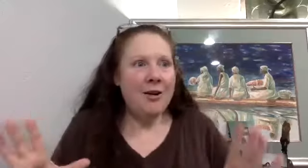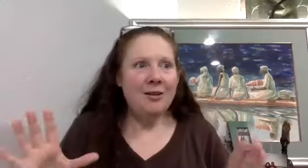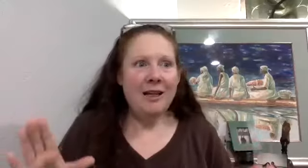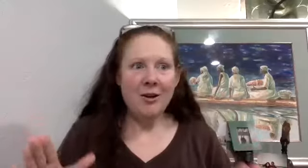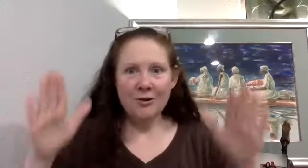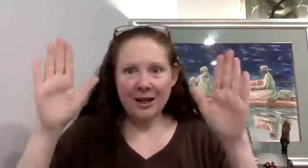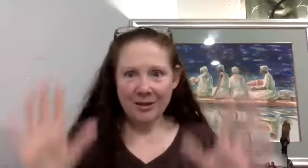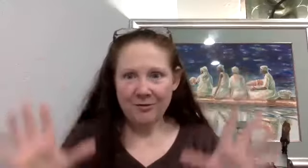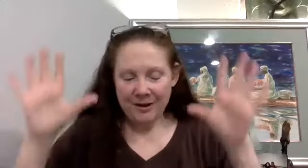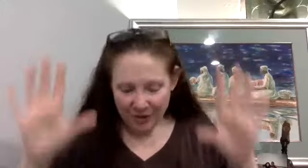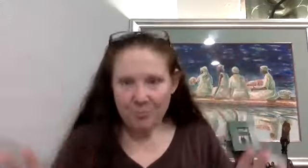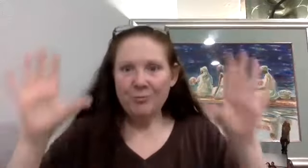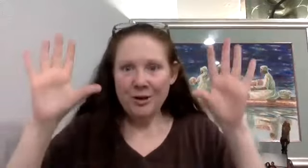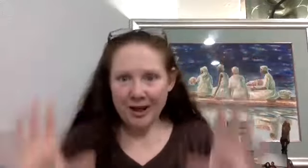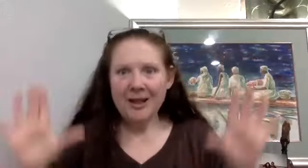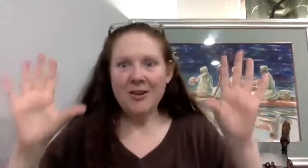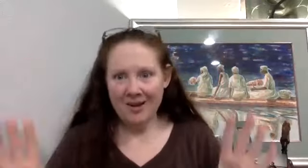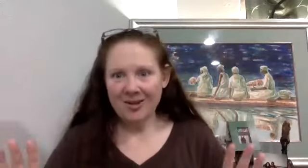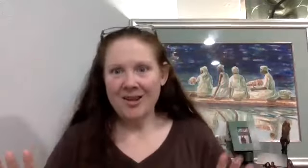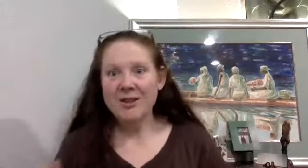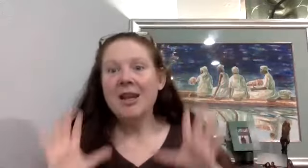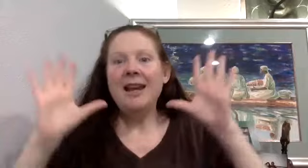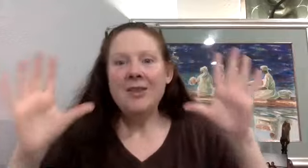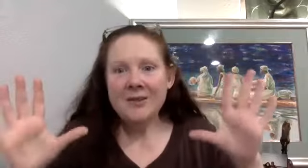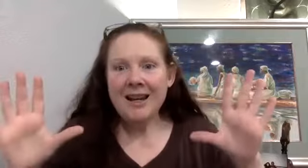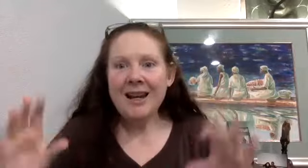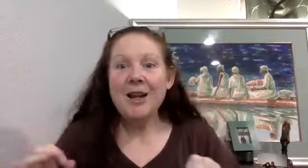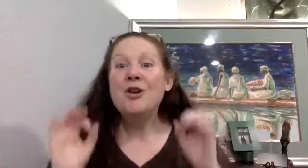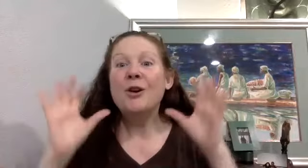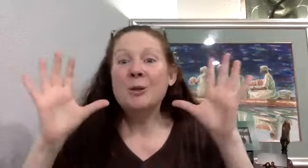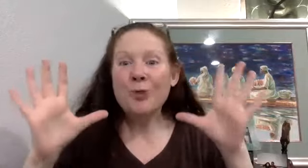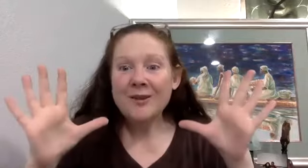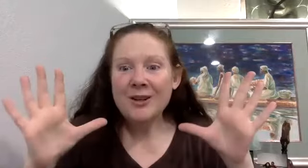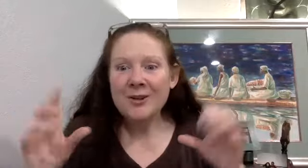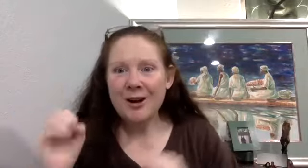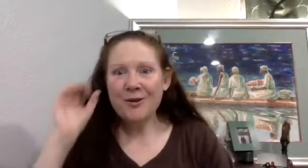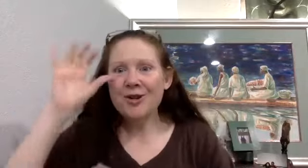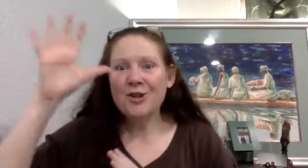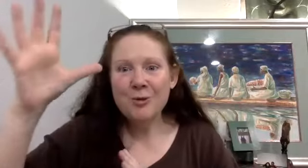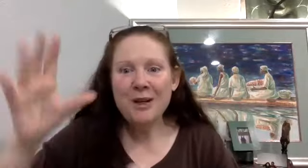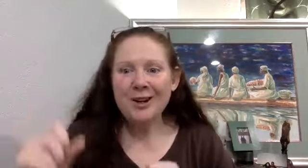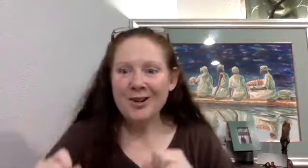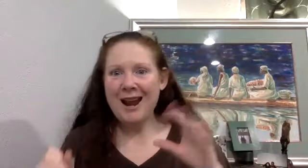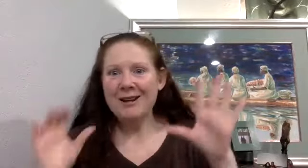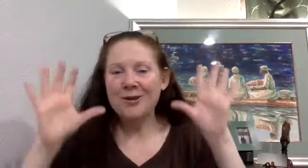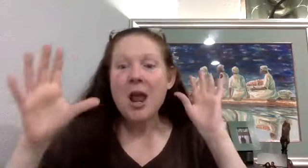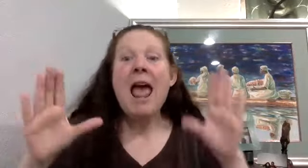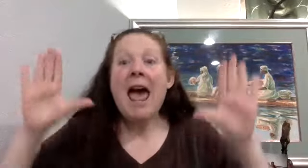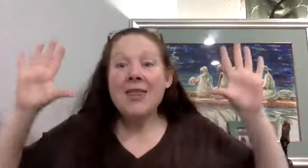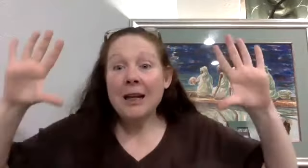only are you getting the physical movement, you're getting your exercise in the singing, you're expressing yourself. You're being creative. And then in